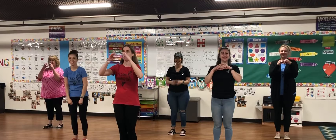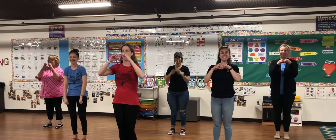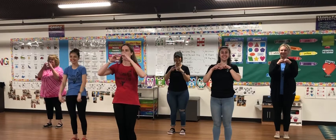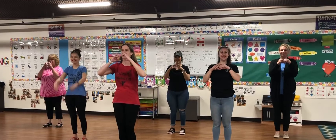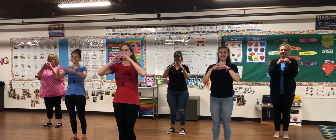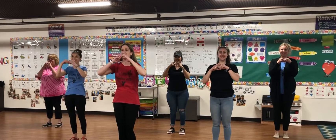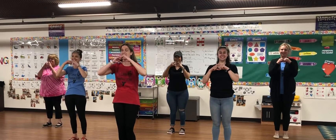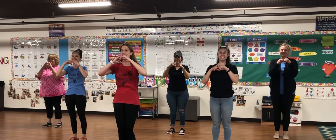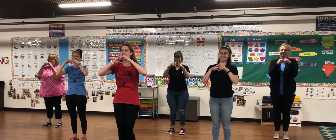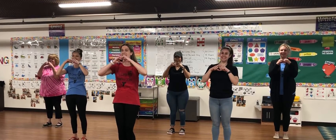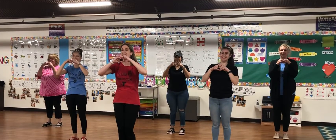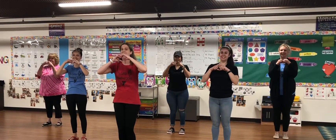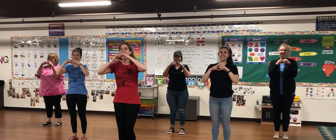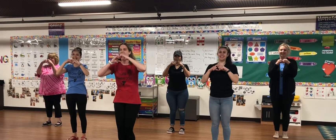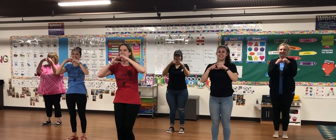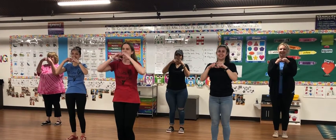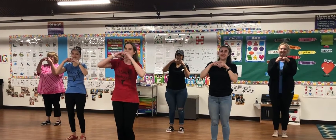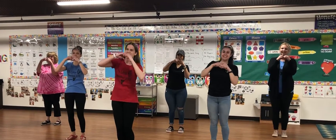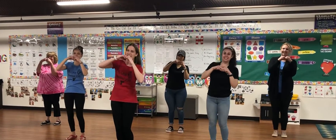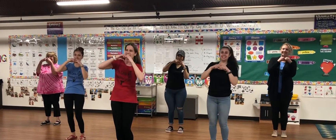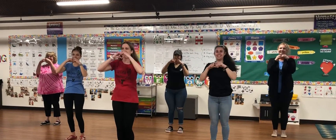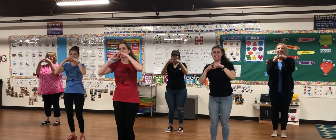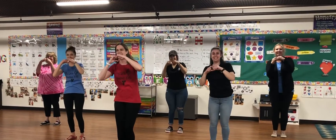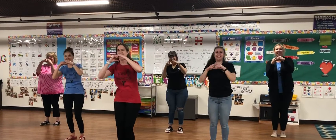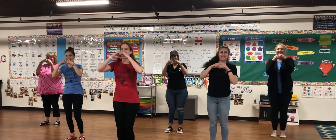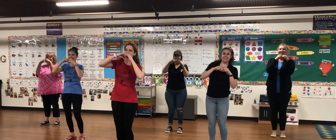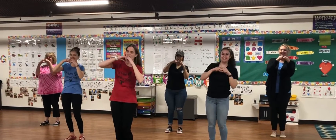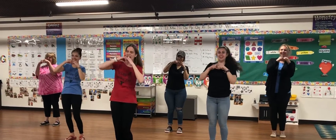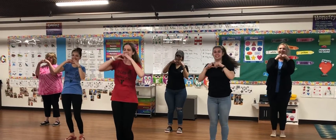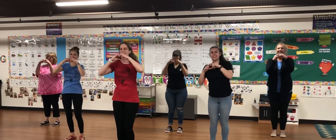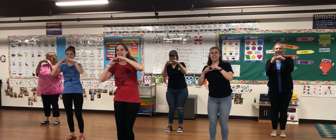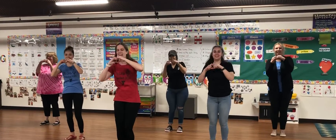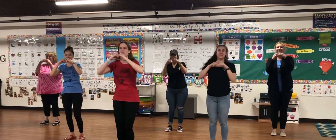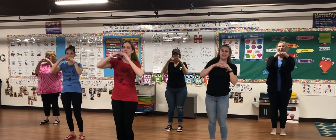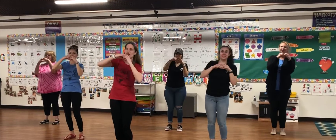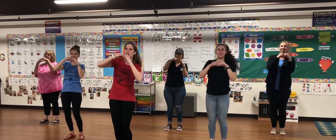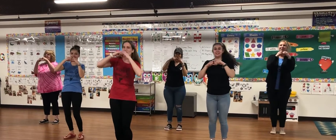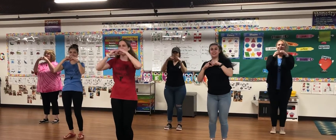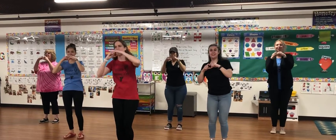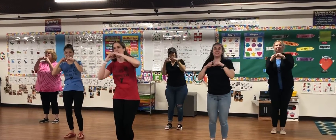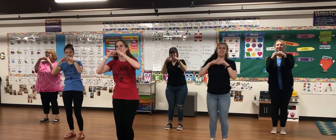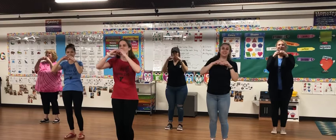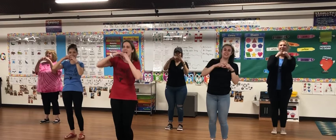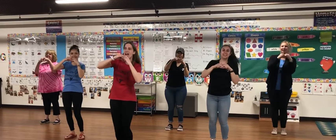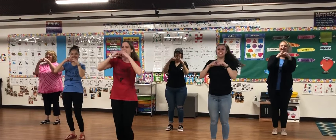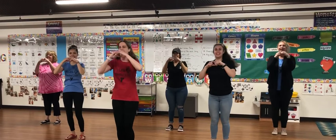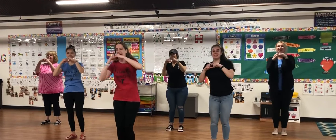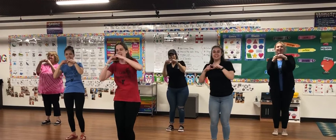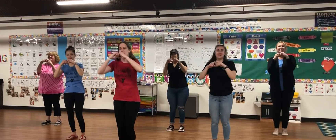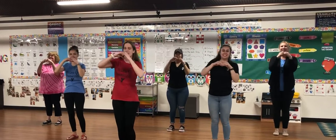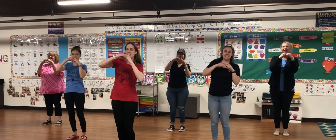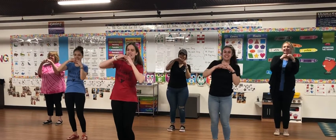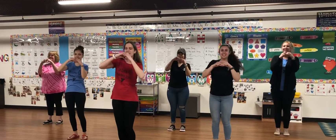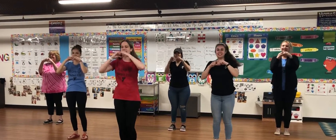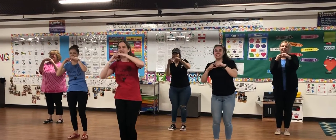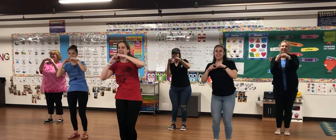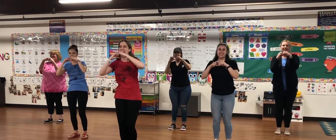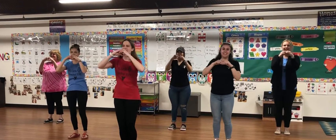go. We sing I'm a teeny tiny Valentine for you. I'm a teeny tiny